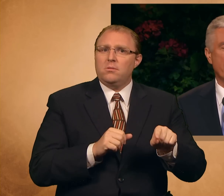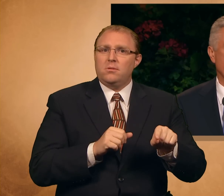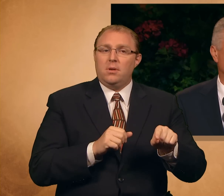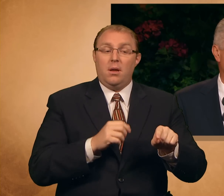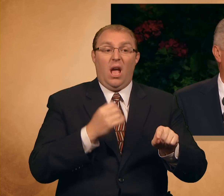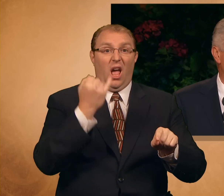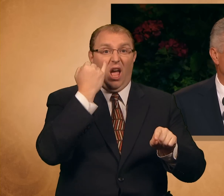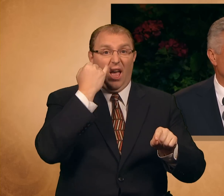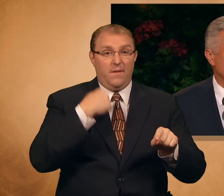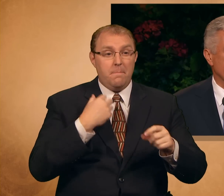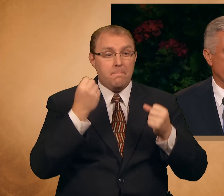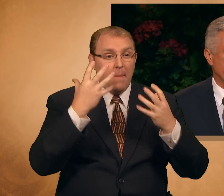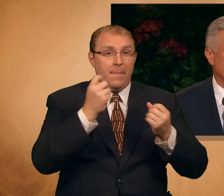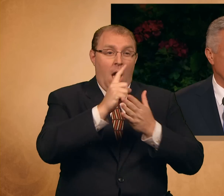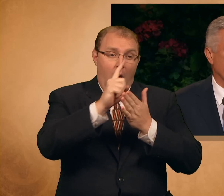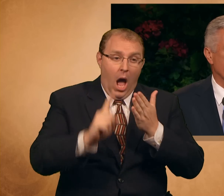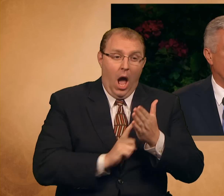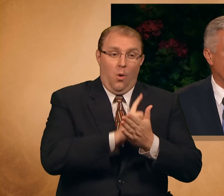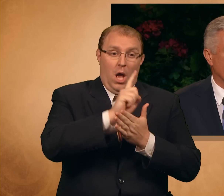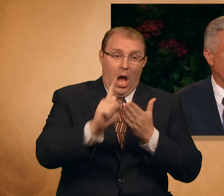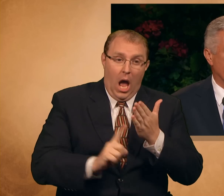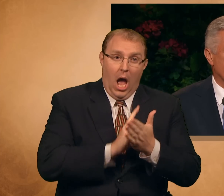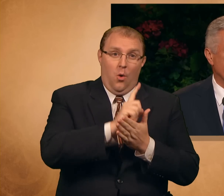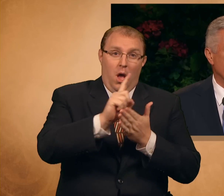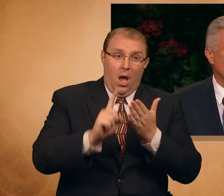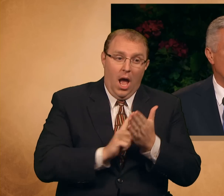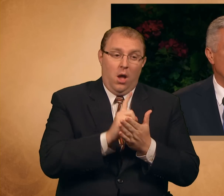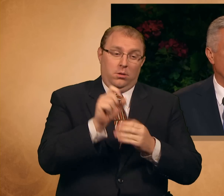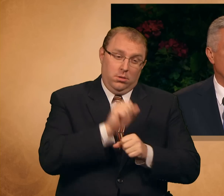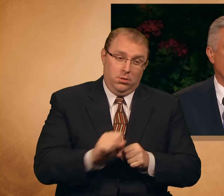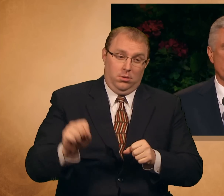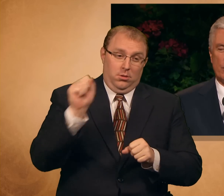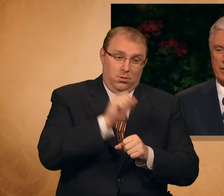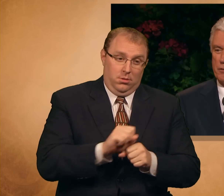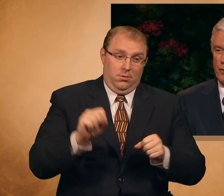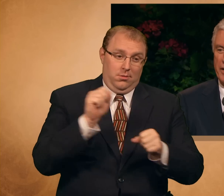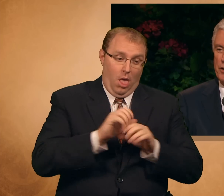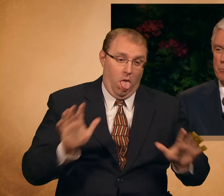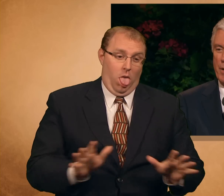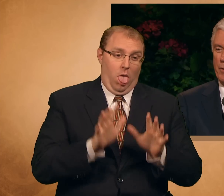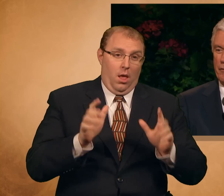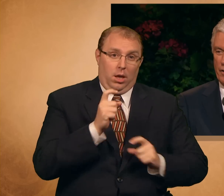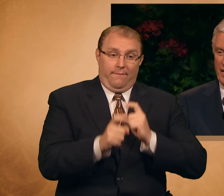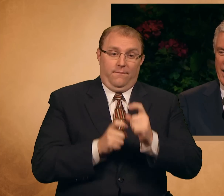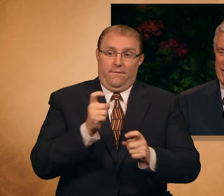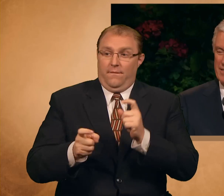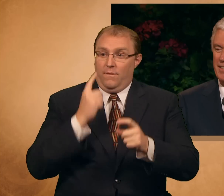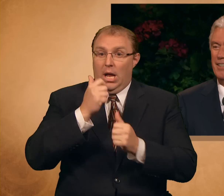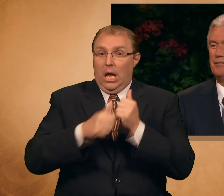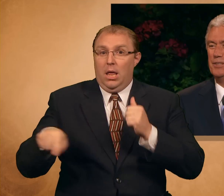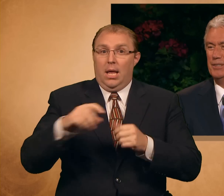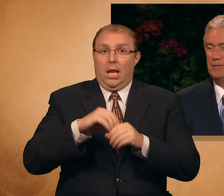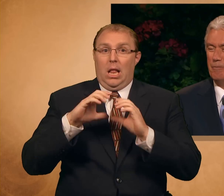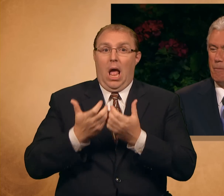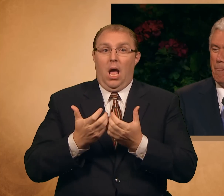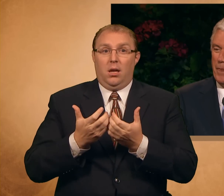Spending many hours stitching the title of the lesson into homemade potholders for each member of your class